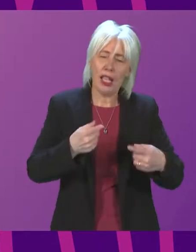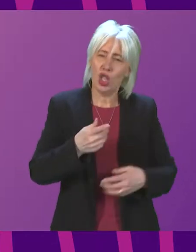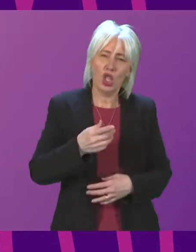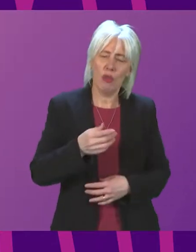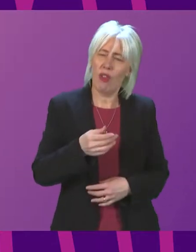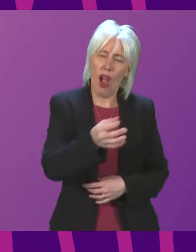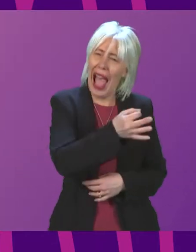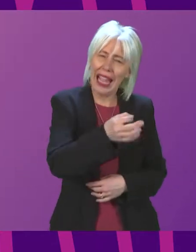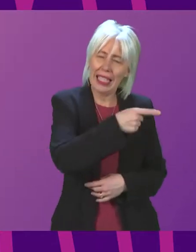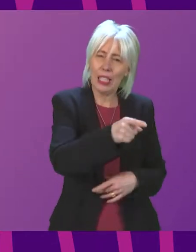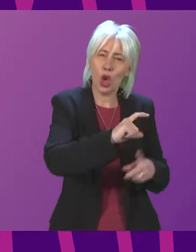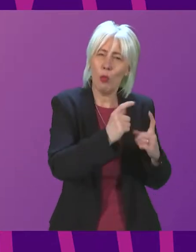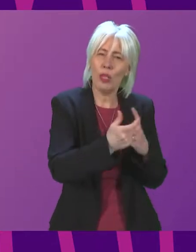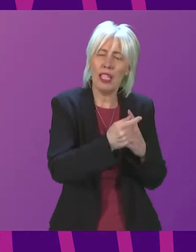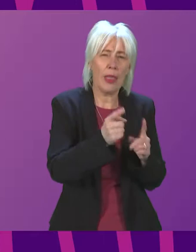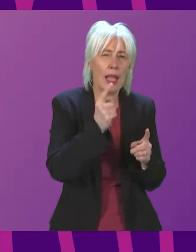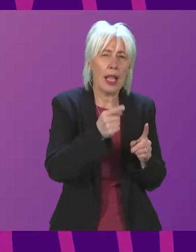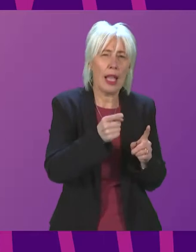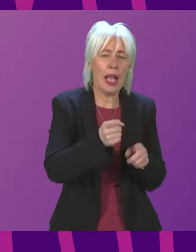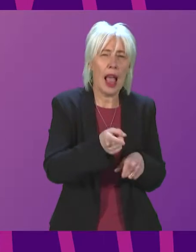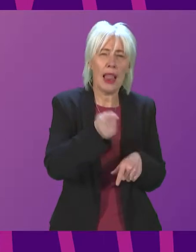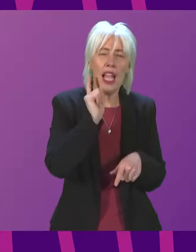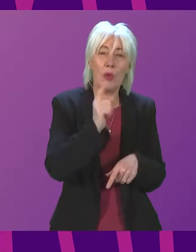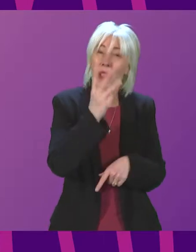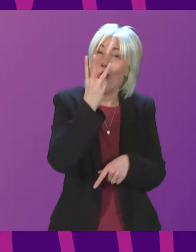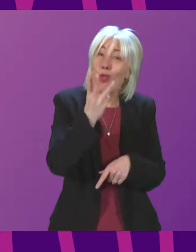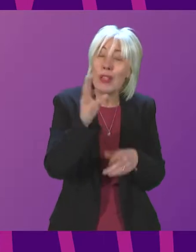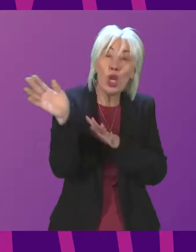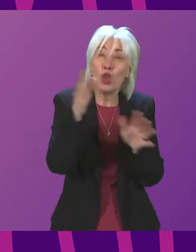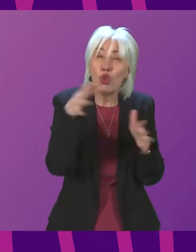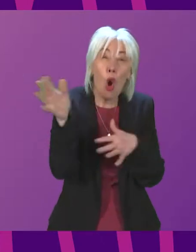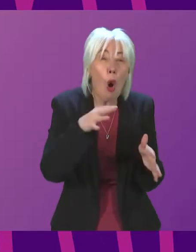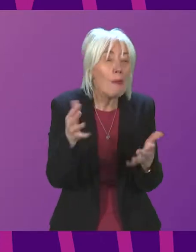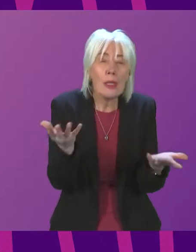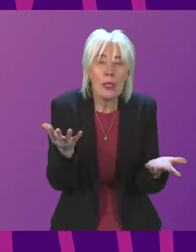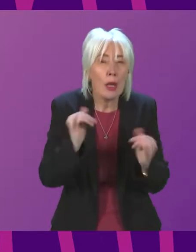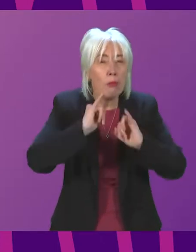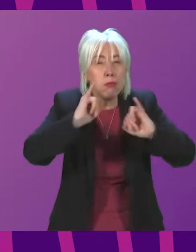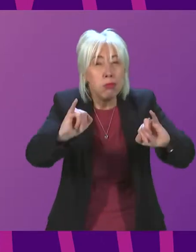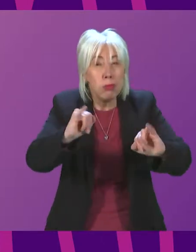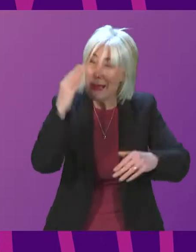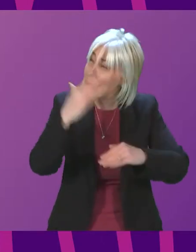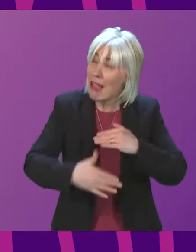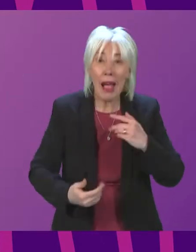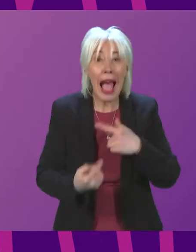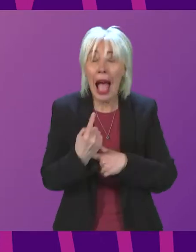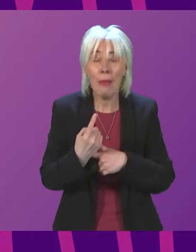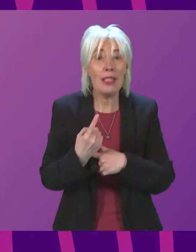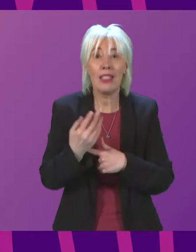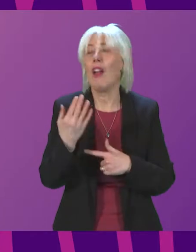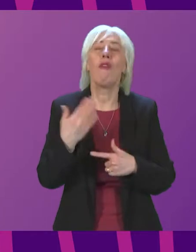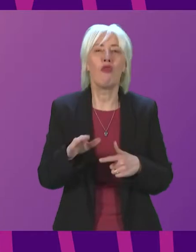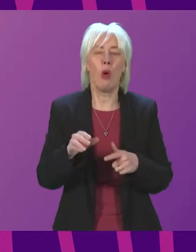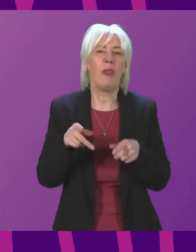communities and I think in the last week alone we have had three named storms in Eunice, Dudley and Franklin. That has never happened since the introduction